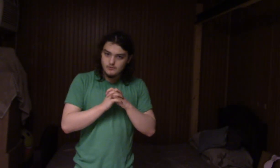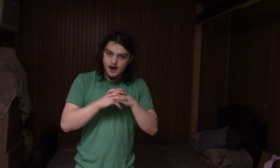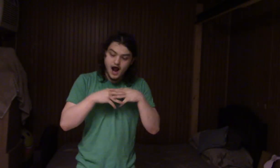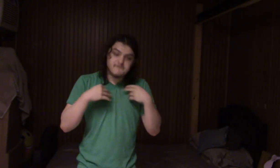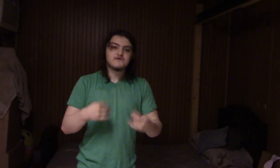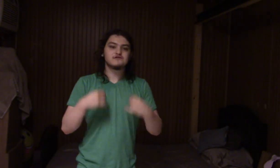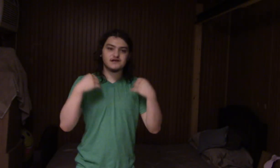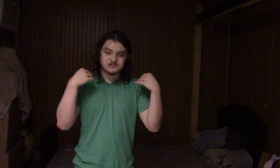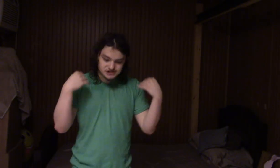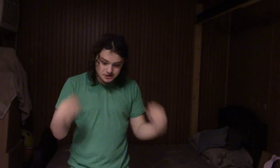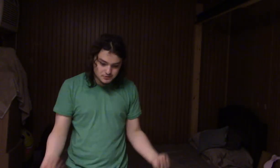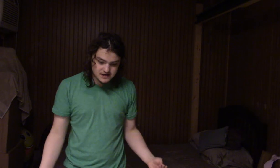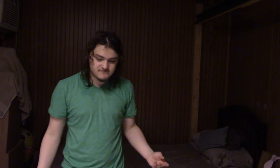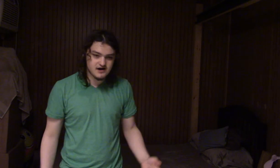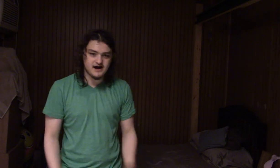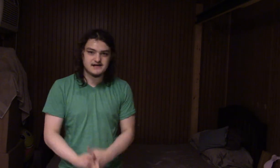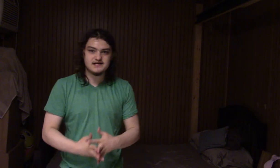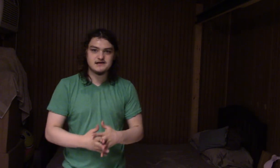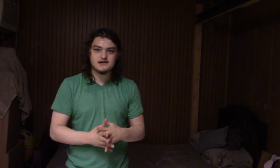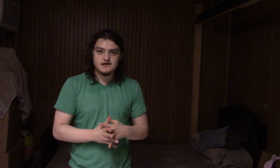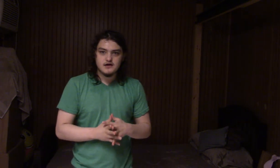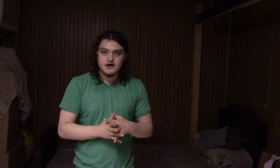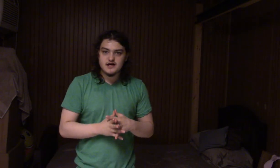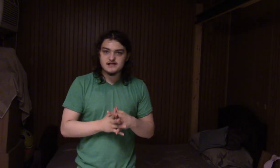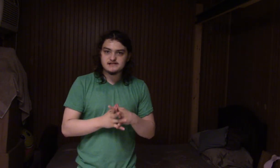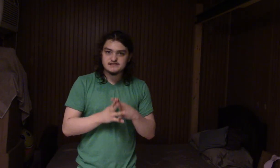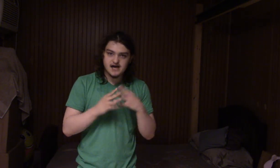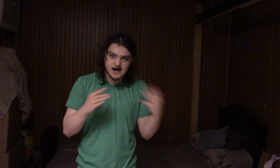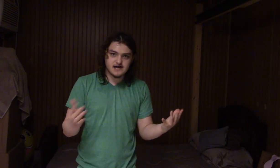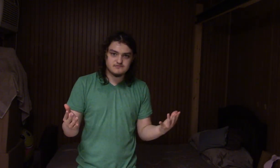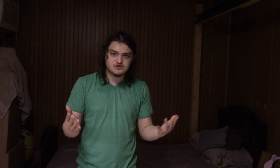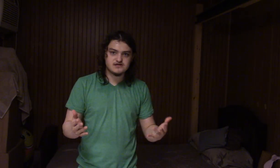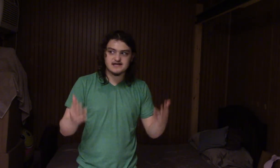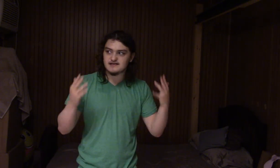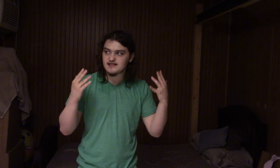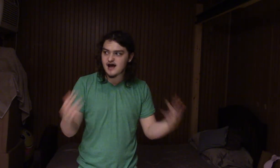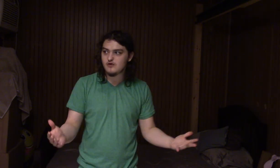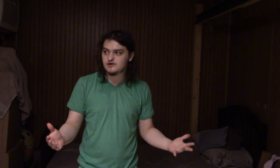after the shit we have gotten, it is time to get louder.